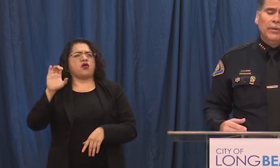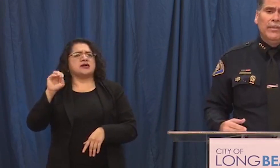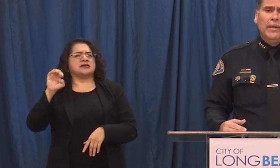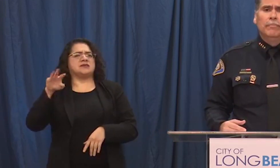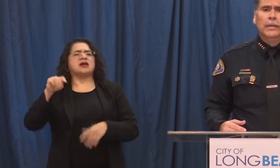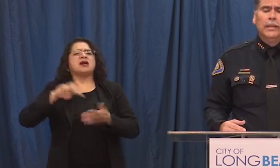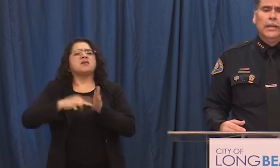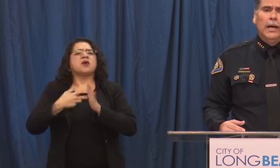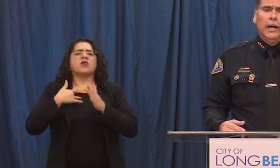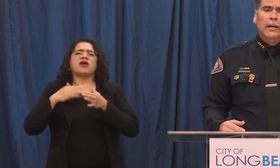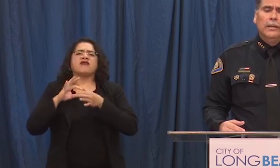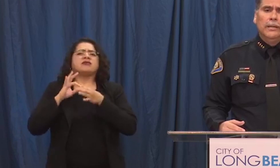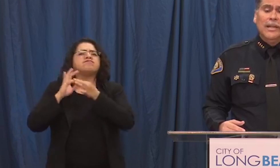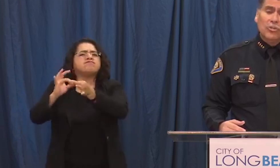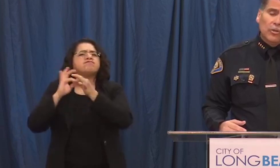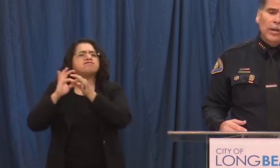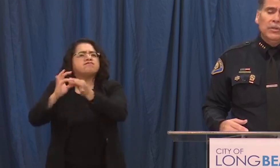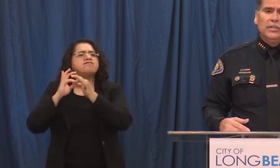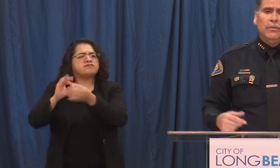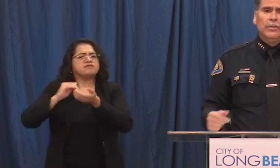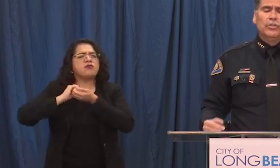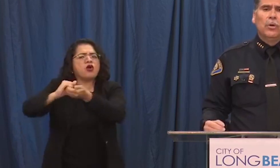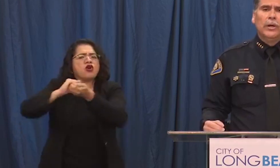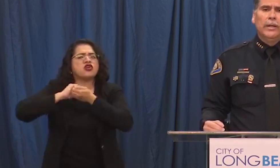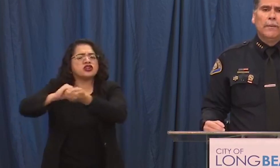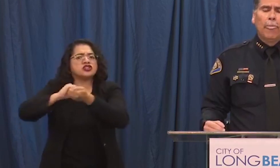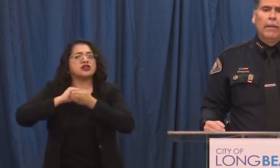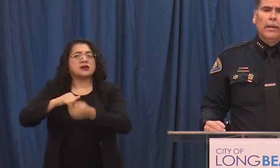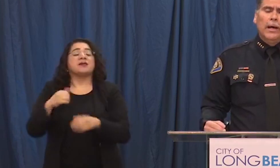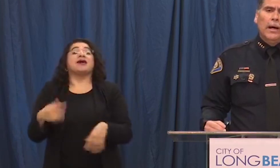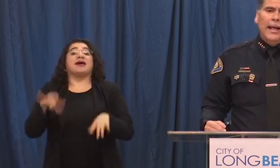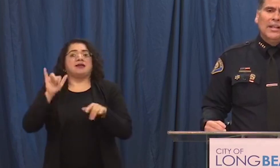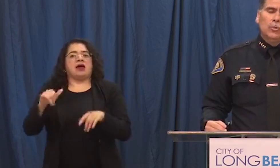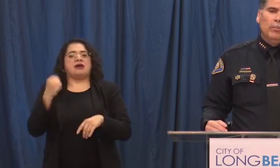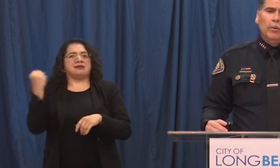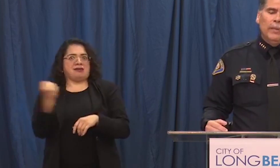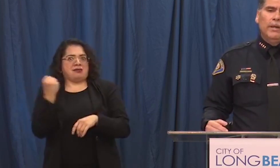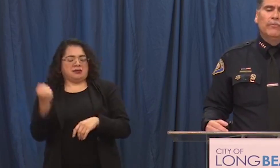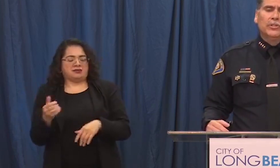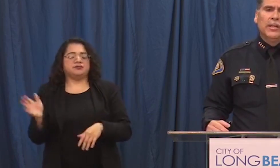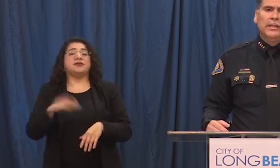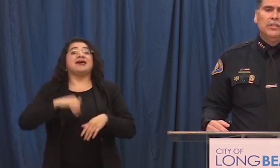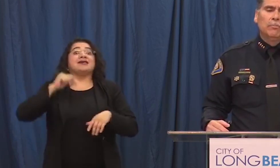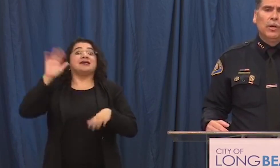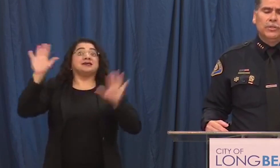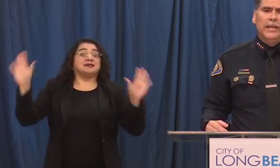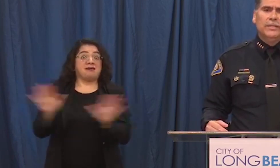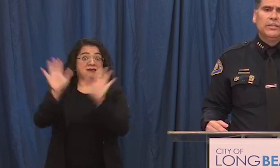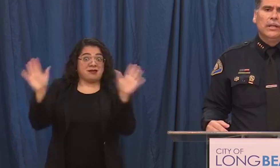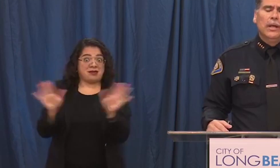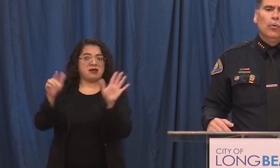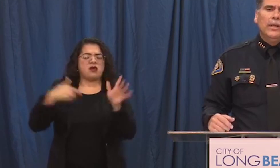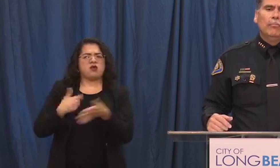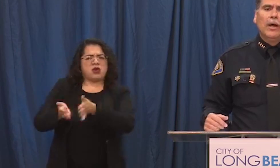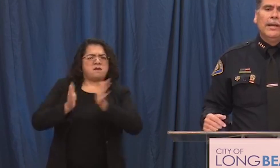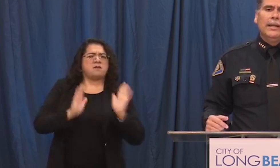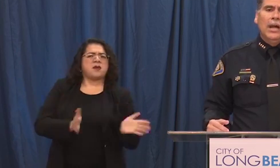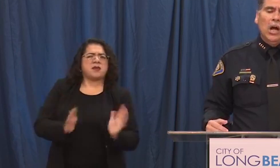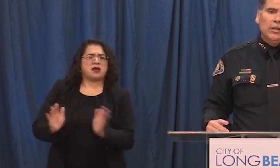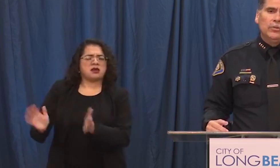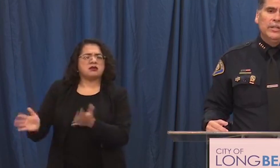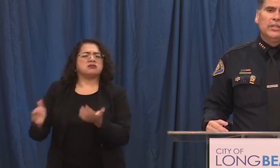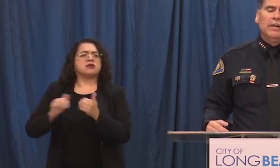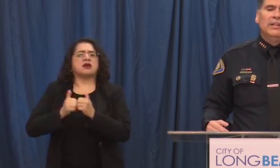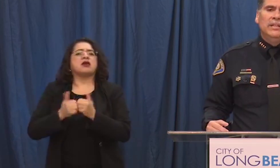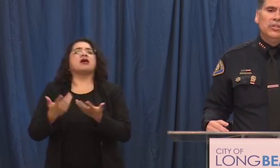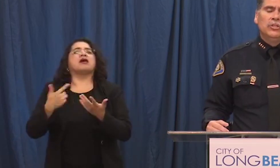sent people to them uh yesterday was a different story uh as we prepared for Sunday's protest we brought in